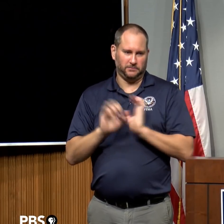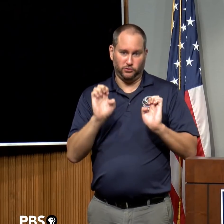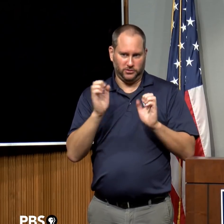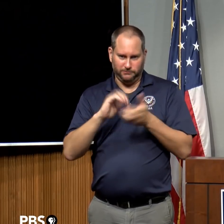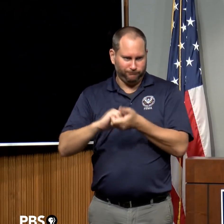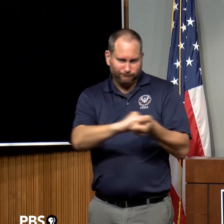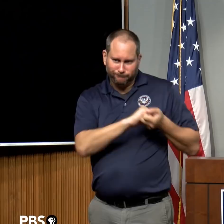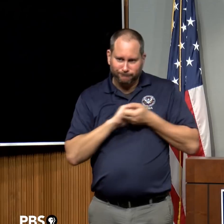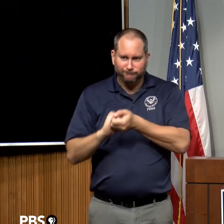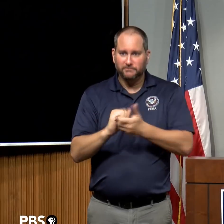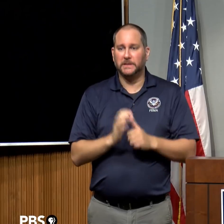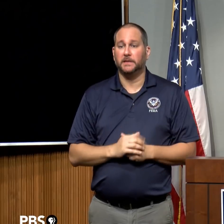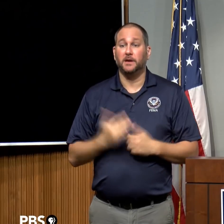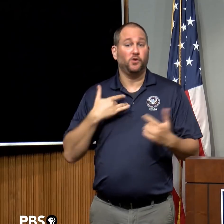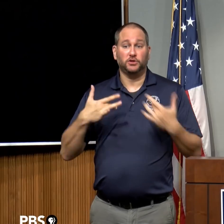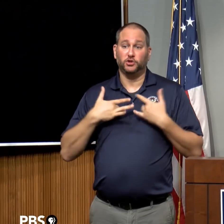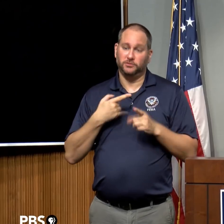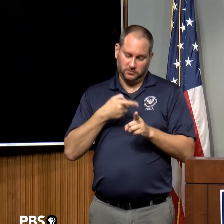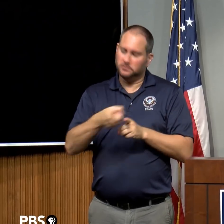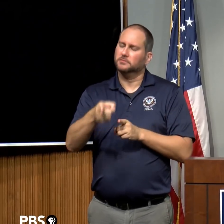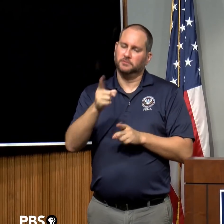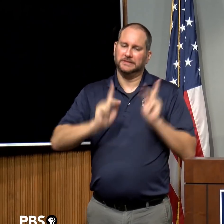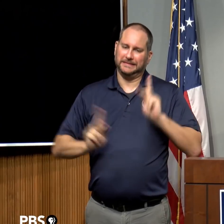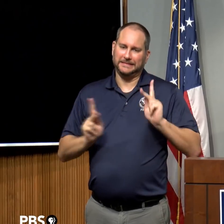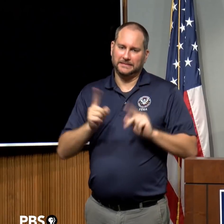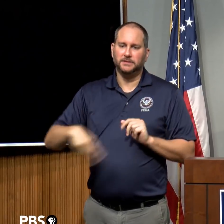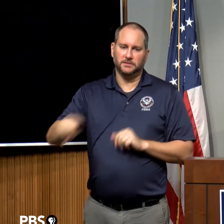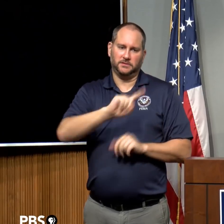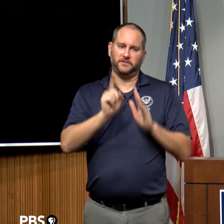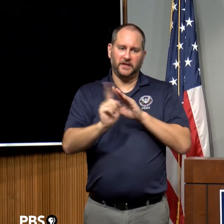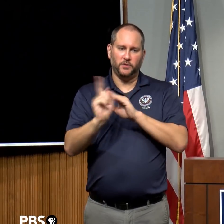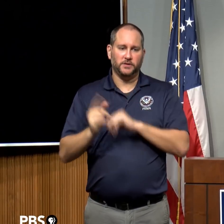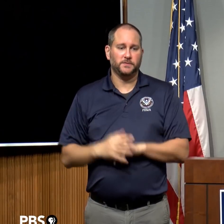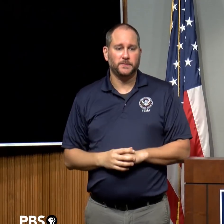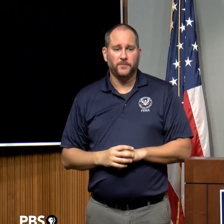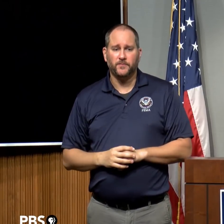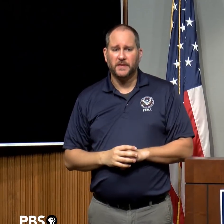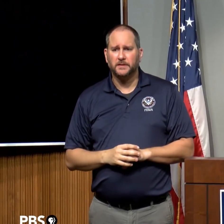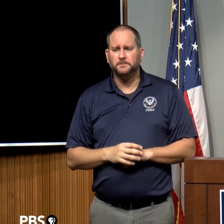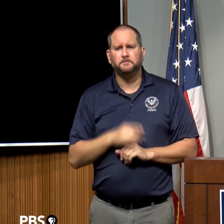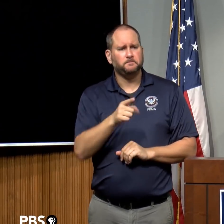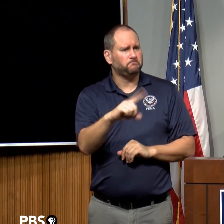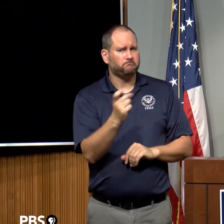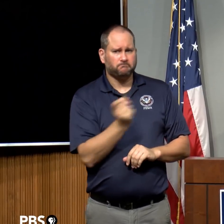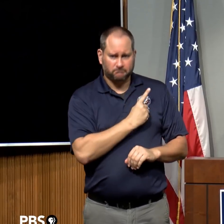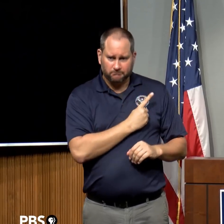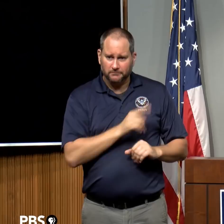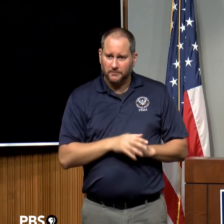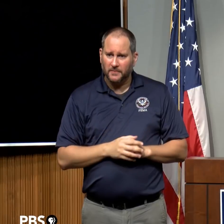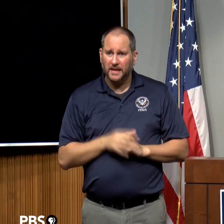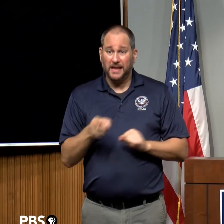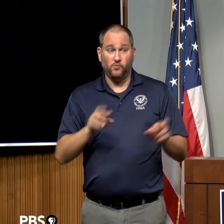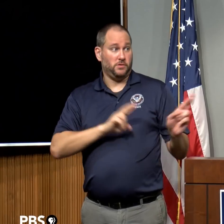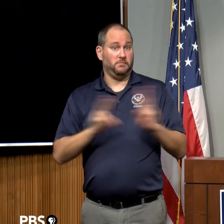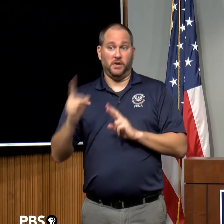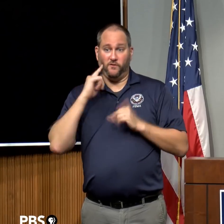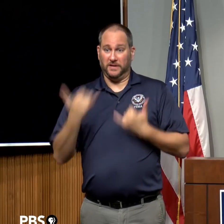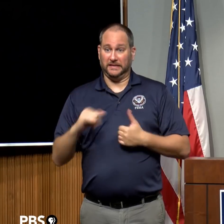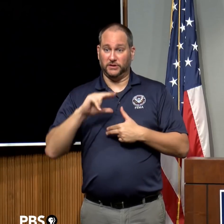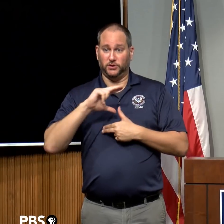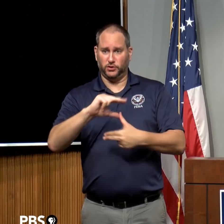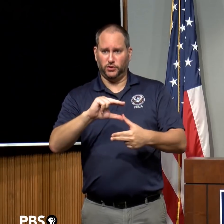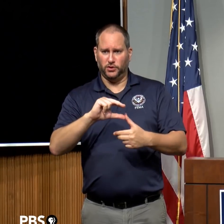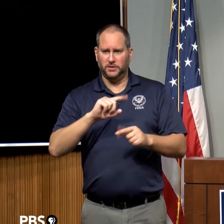of our citizens that are in danger. Yes, ma'am. Has preparing for this storm been different than, say, Hurricane